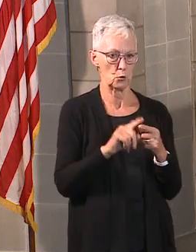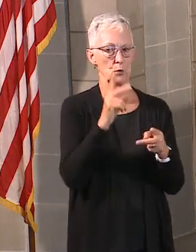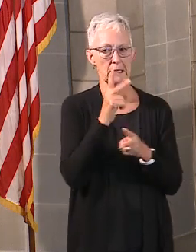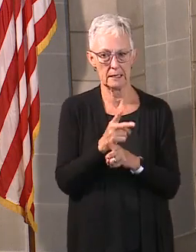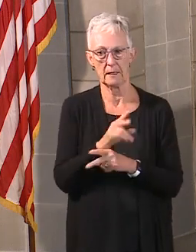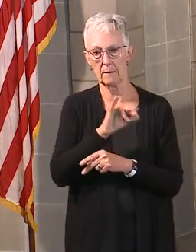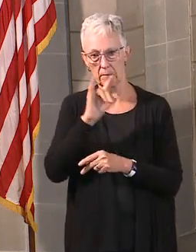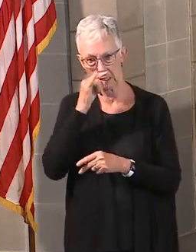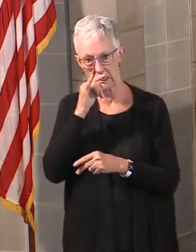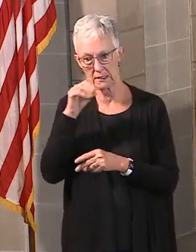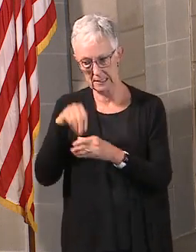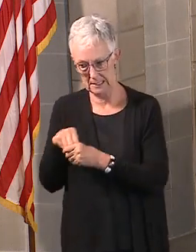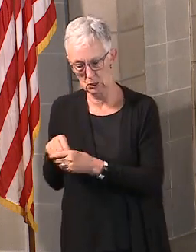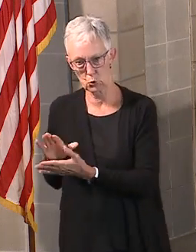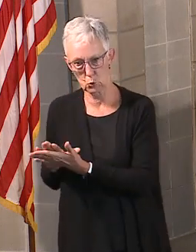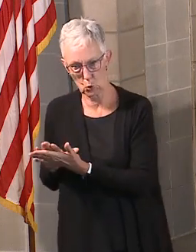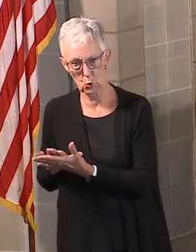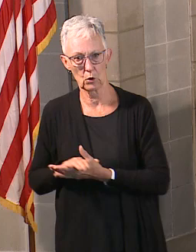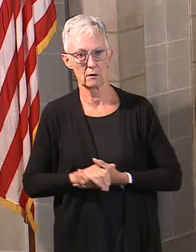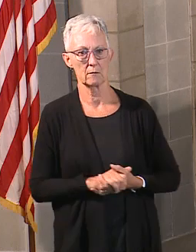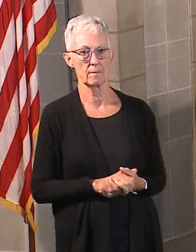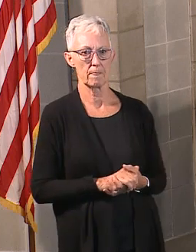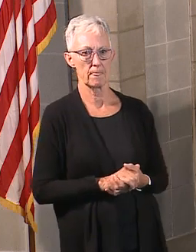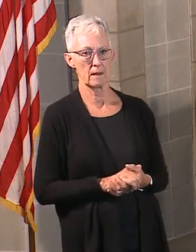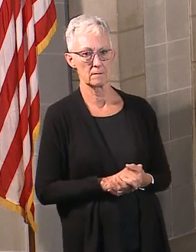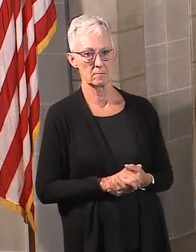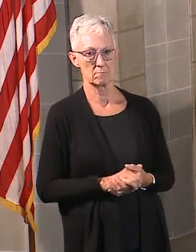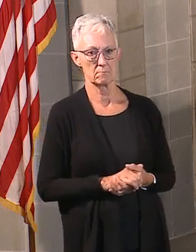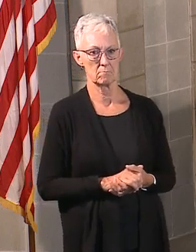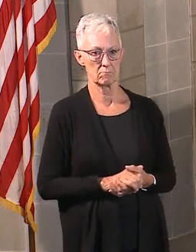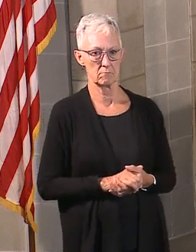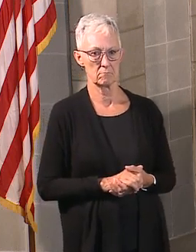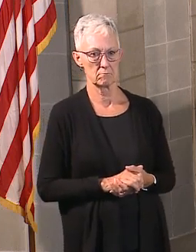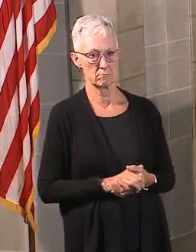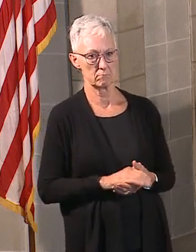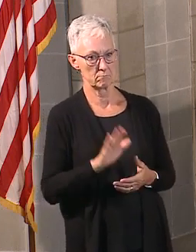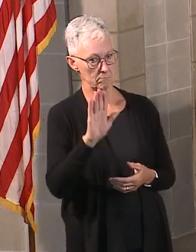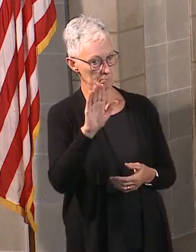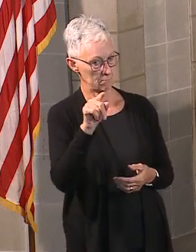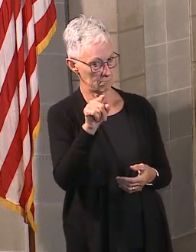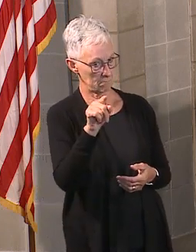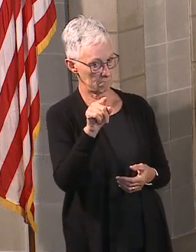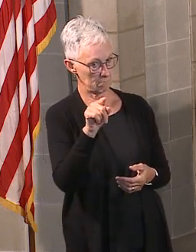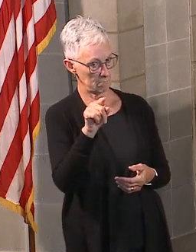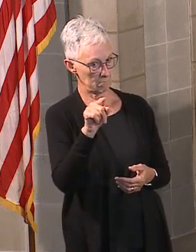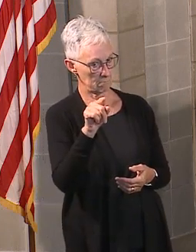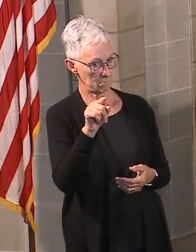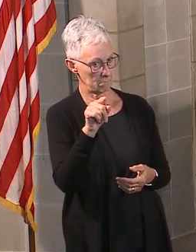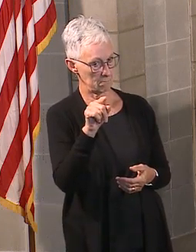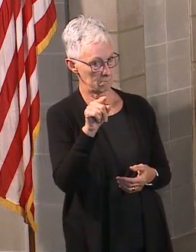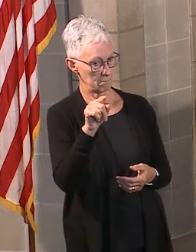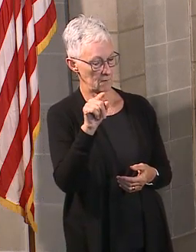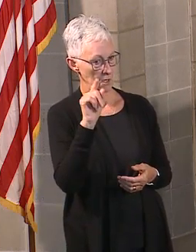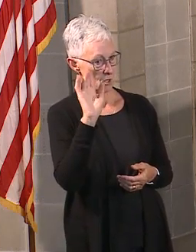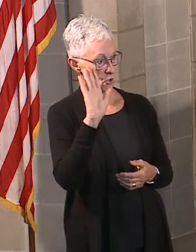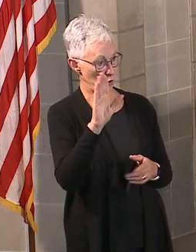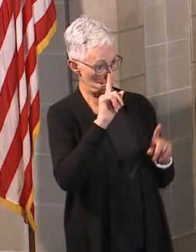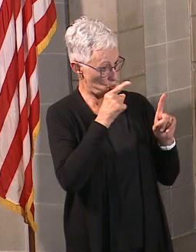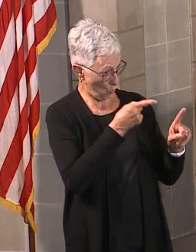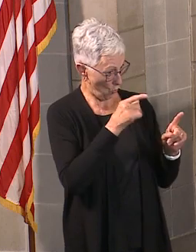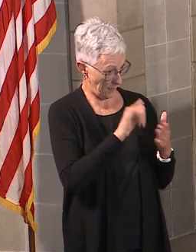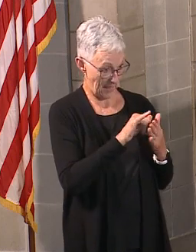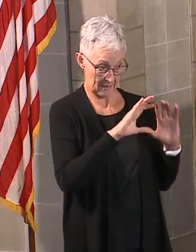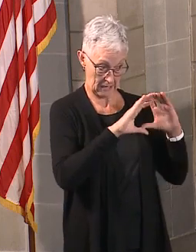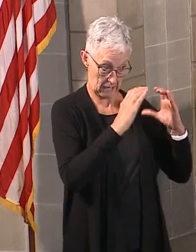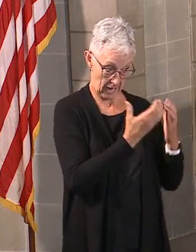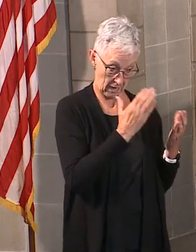quickly as possible. So essentially, like, would the goal just be maybe to, you know, flash us down for a day or so? Yeah. In fact,